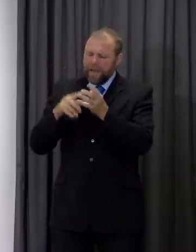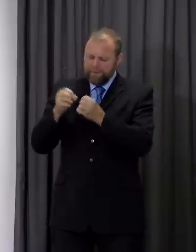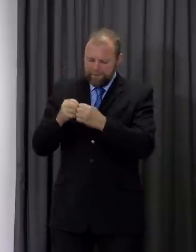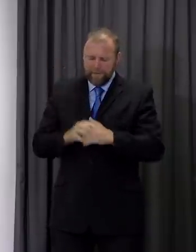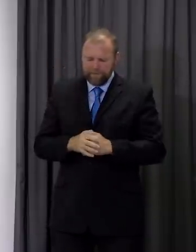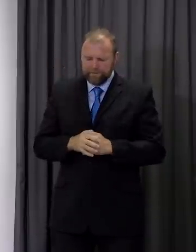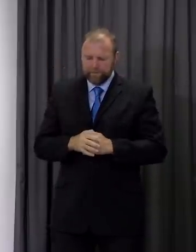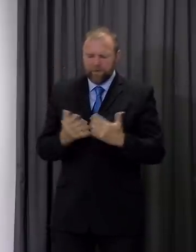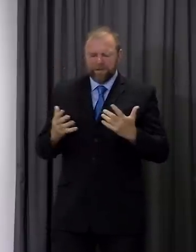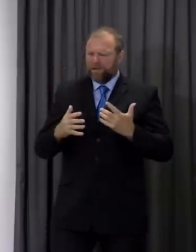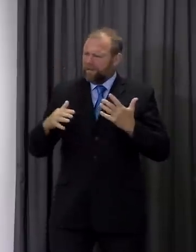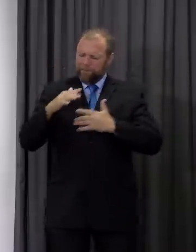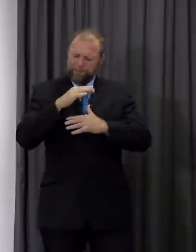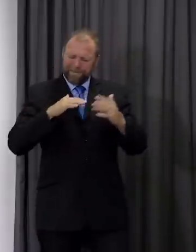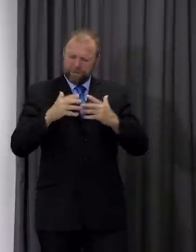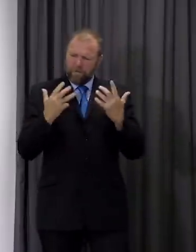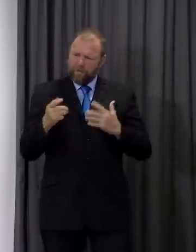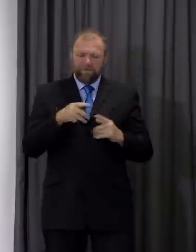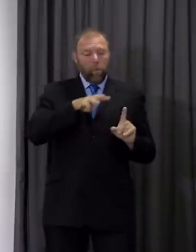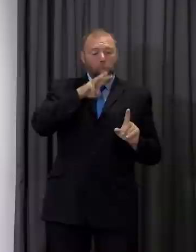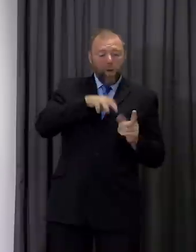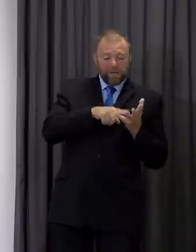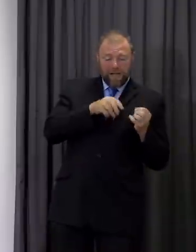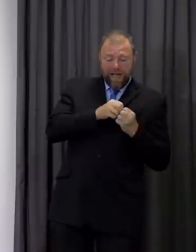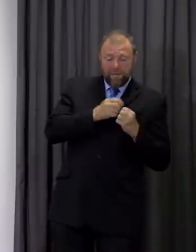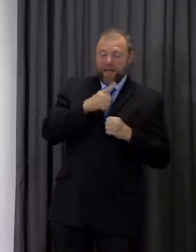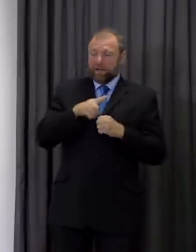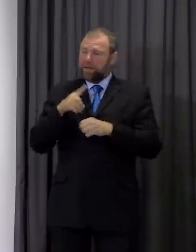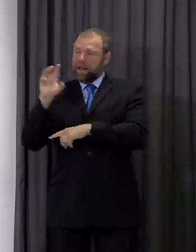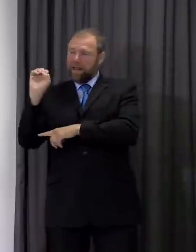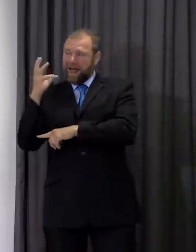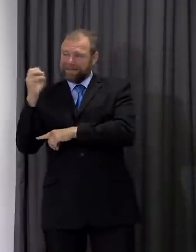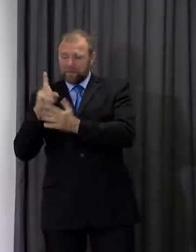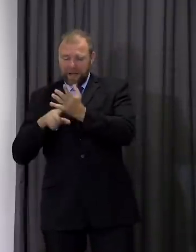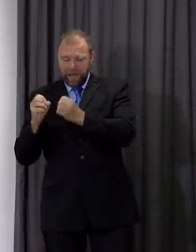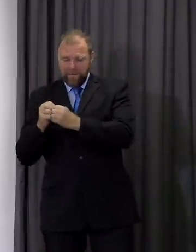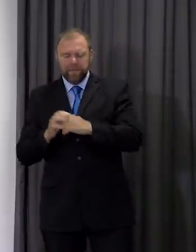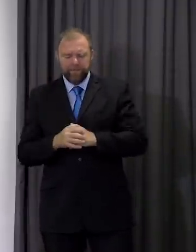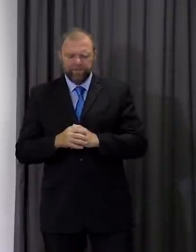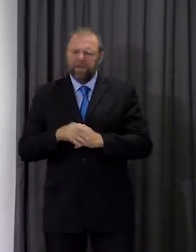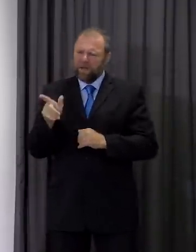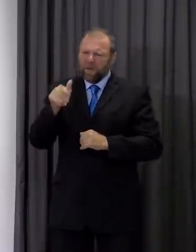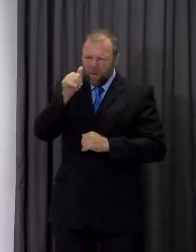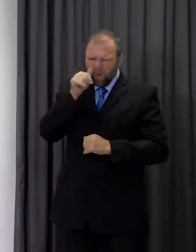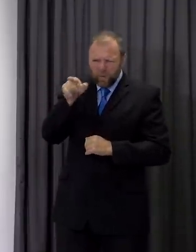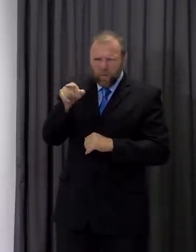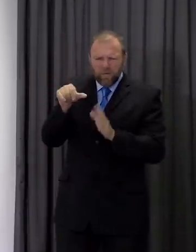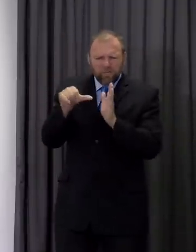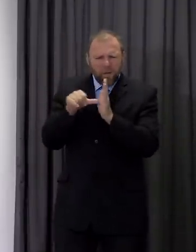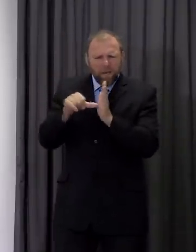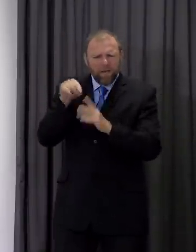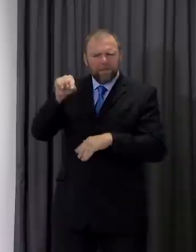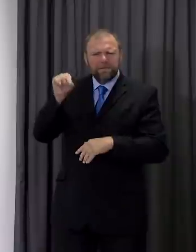NHS laboratories and Lighthouse Labs that you're using at the moment. But you knew that there were problems with the Lighthouse Labs before this weekend.